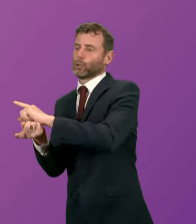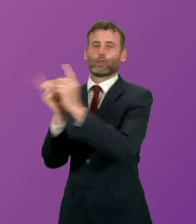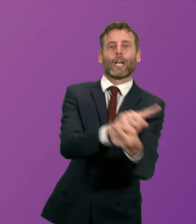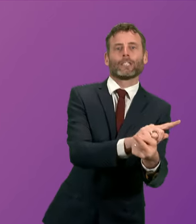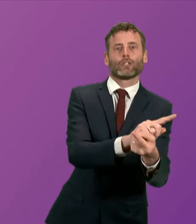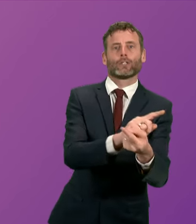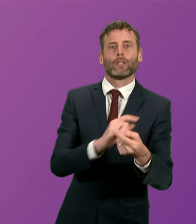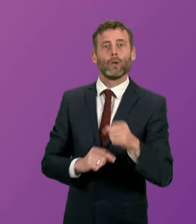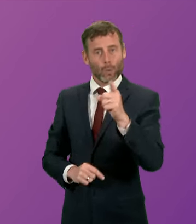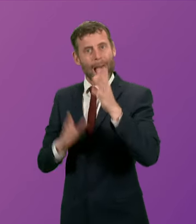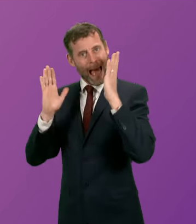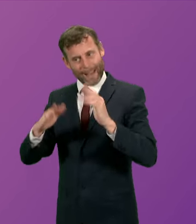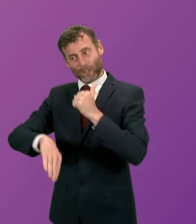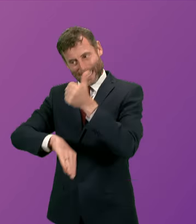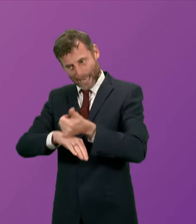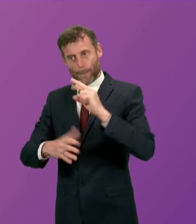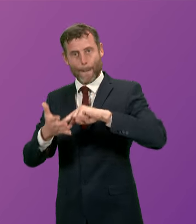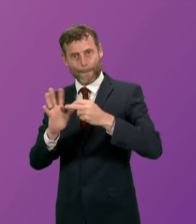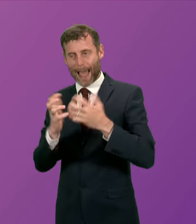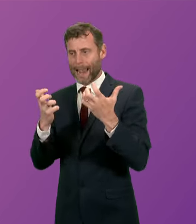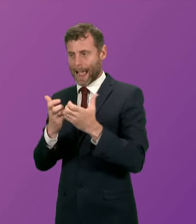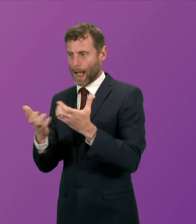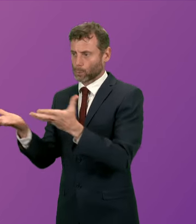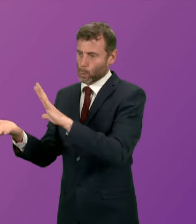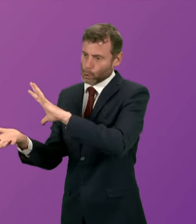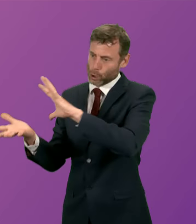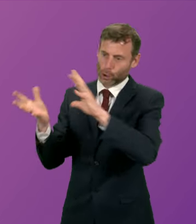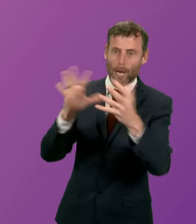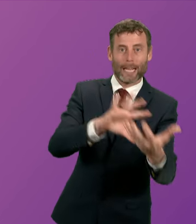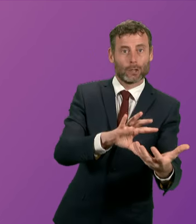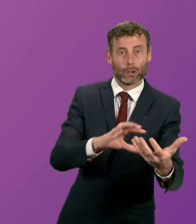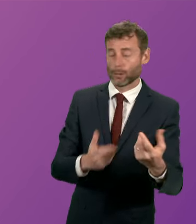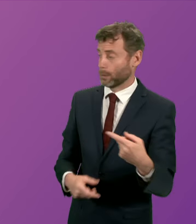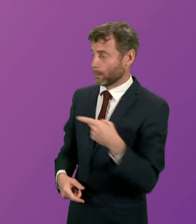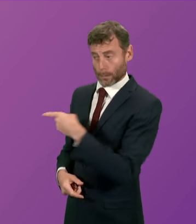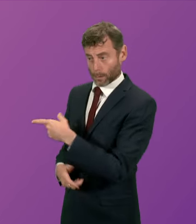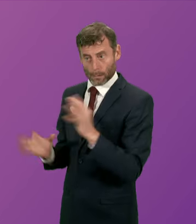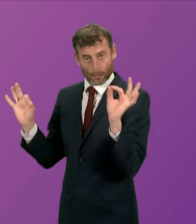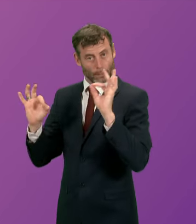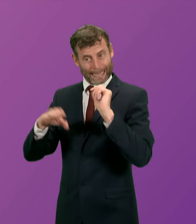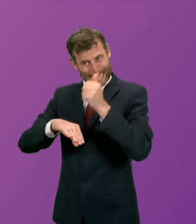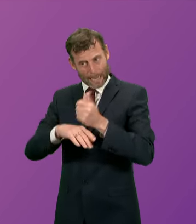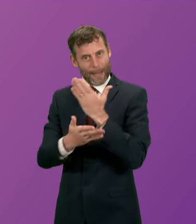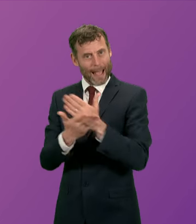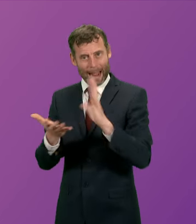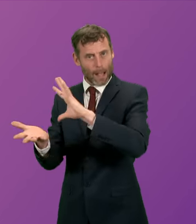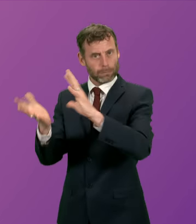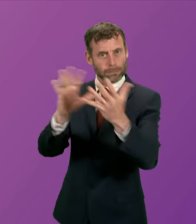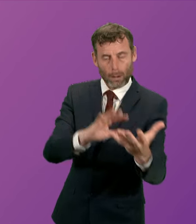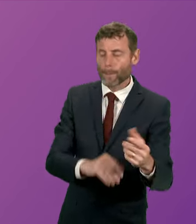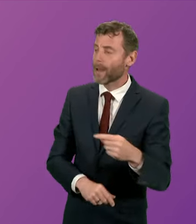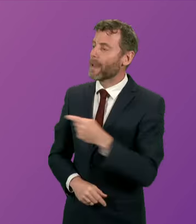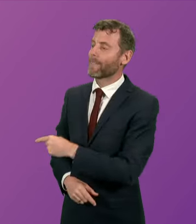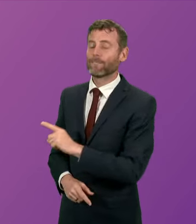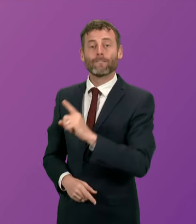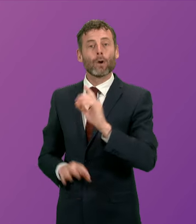cigarette on a case-by-case basis. This position is not only threatening our environment it's putting off investment in the